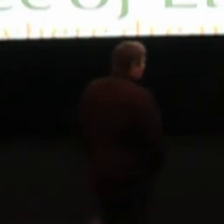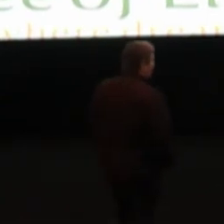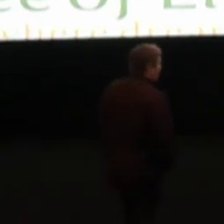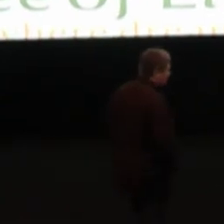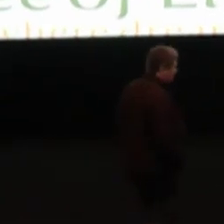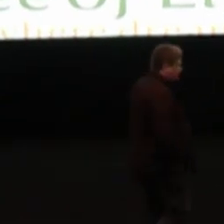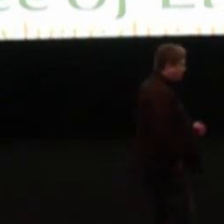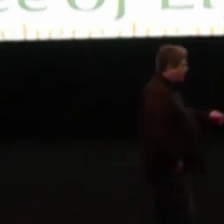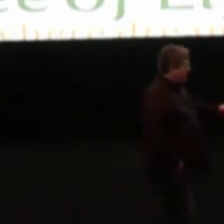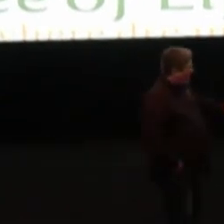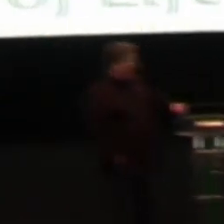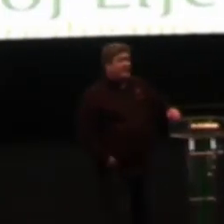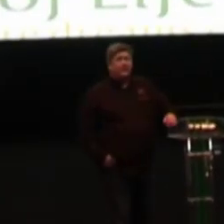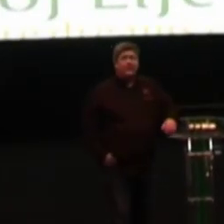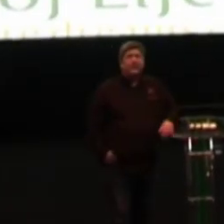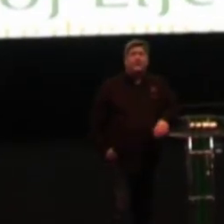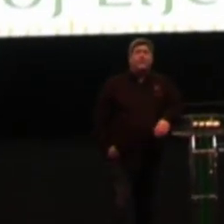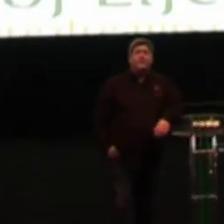Hallelujah. Hallelujah.